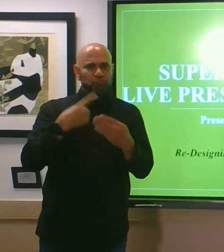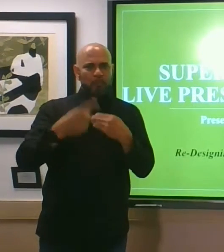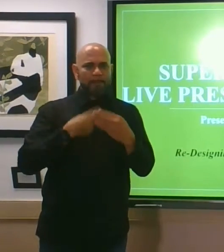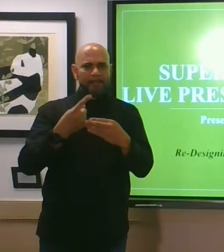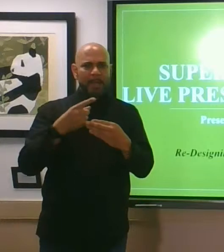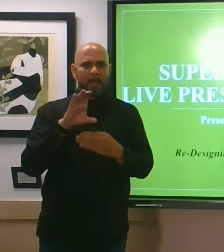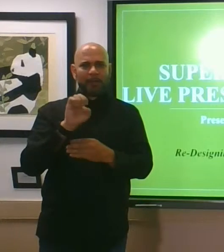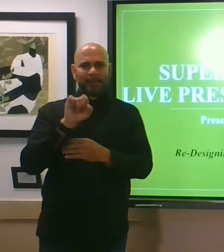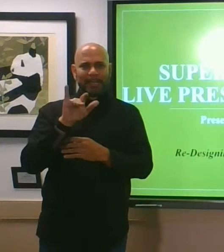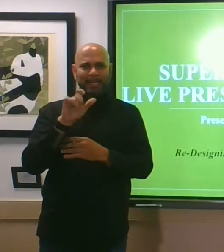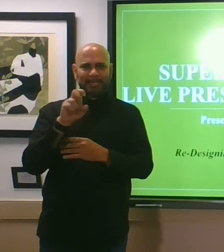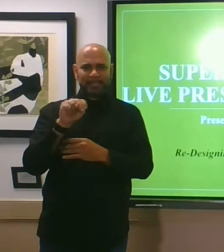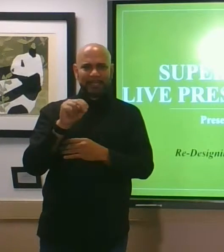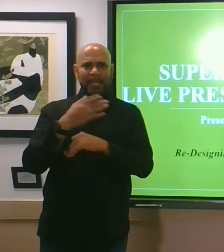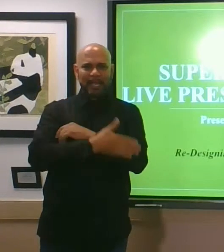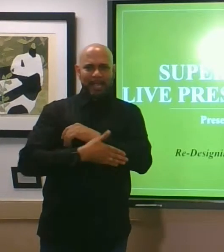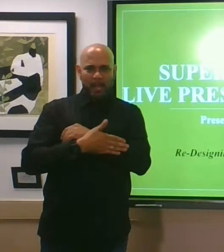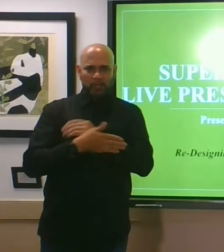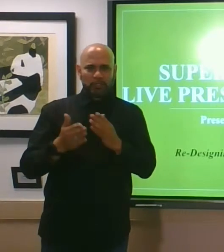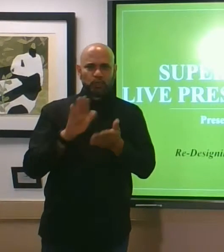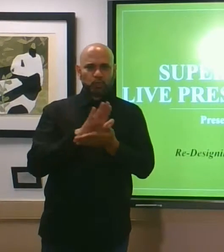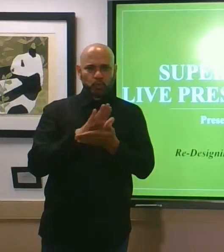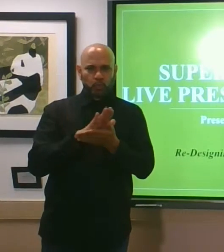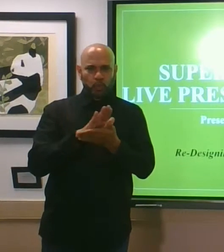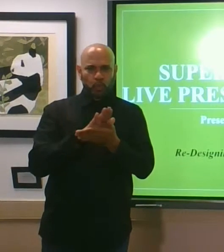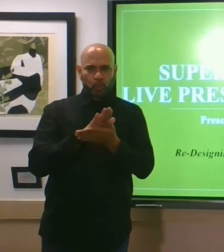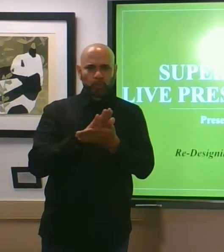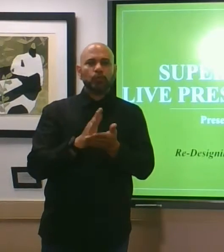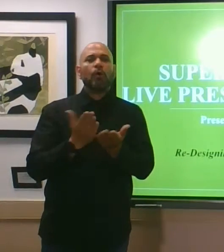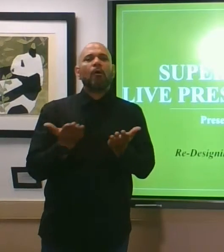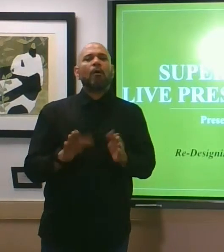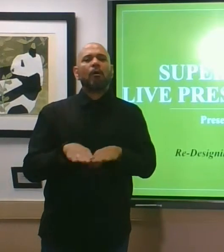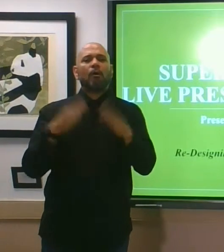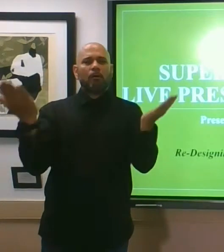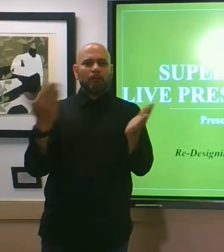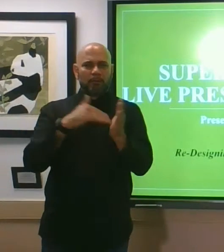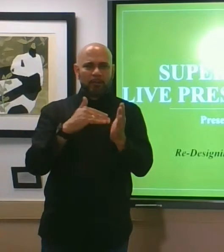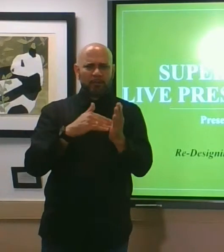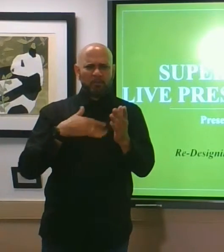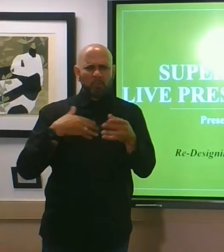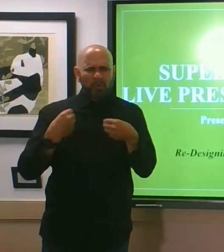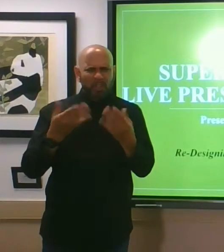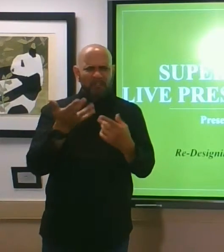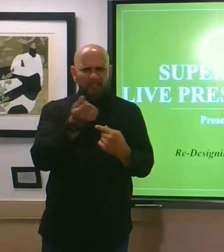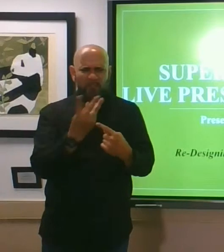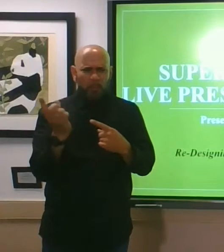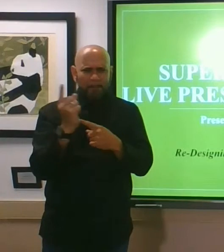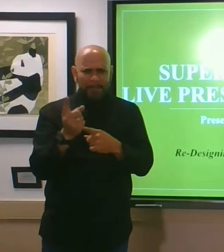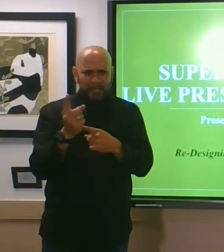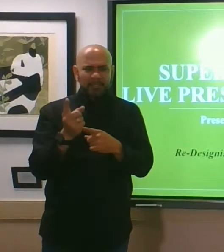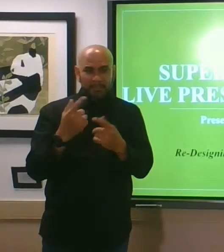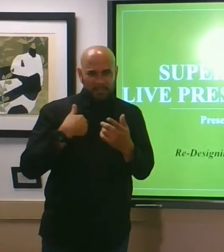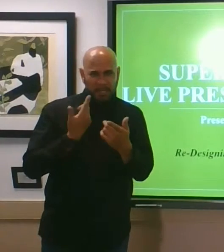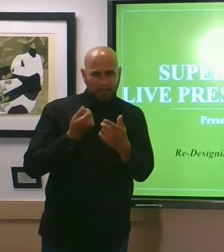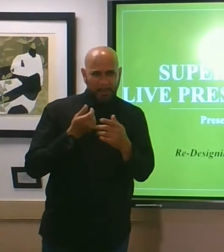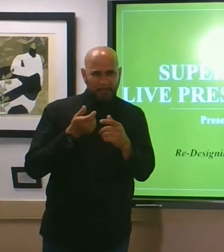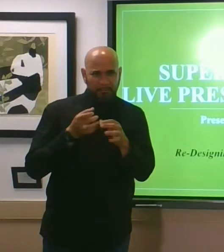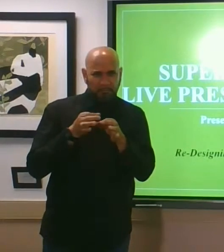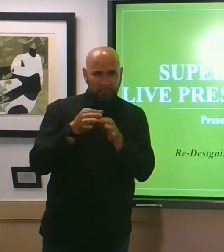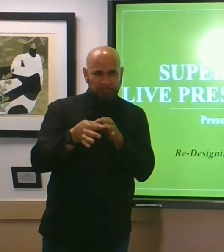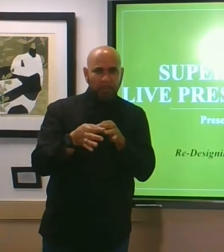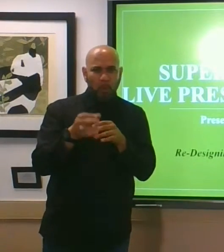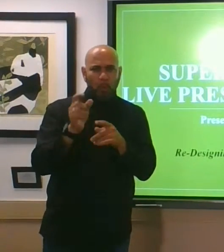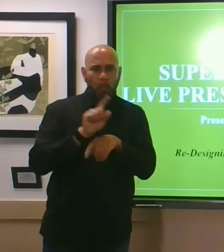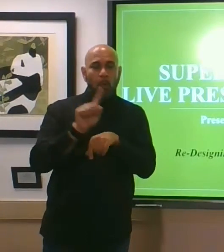school options we'll give everyone about a minute or so i know it's a little late beyond a little past one but we'll give everyone about a minute or